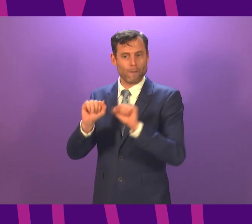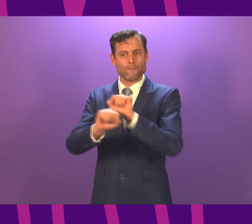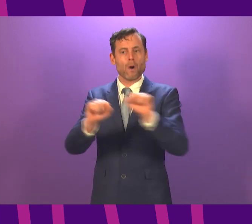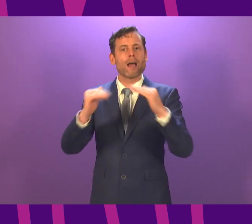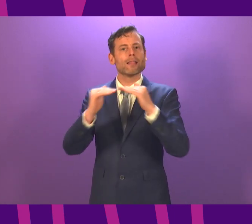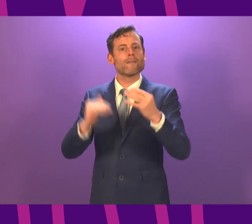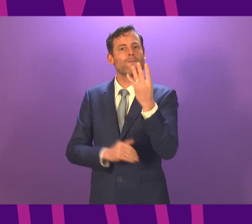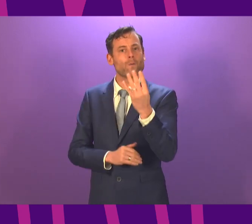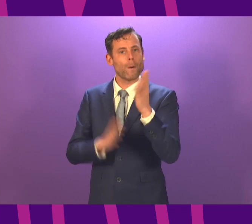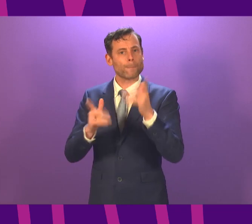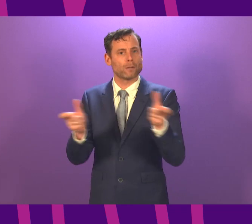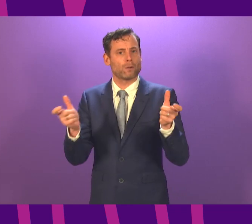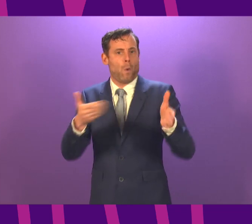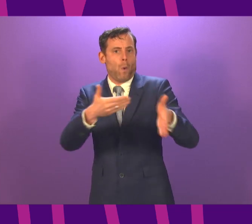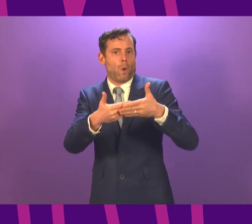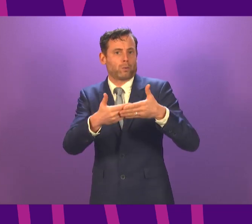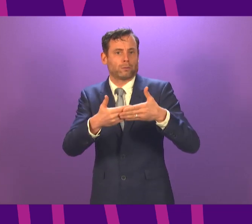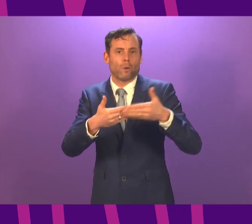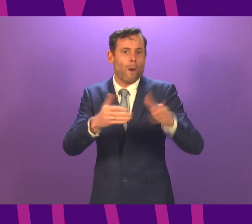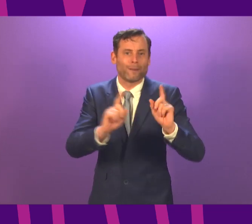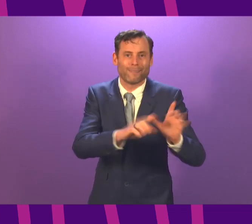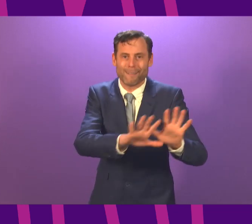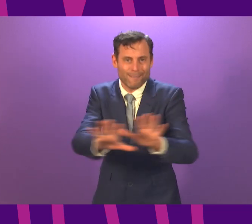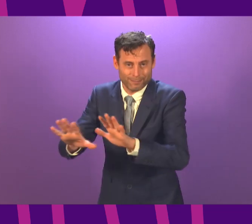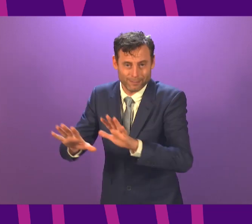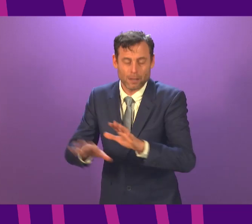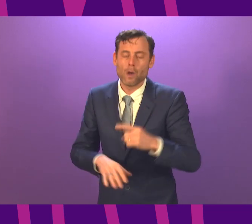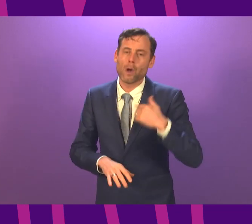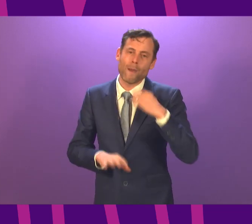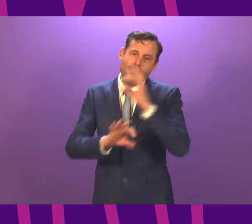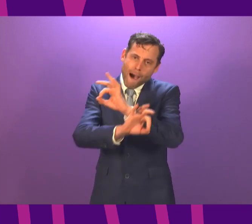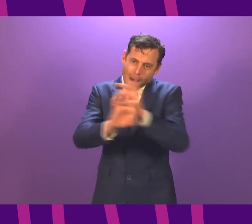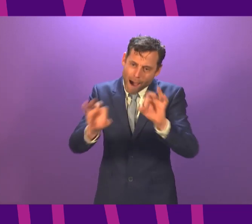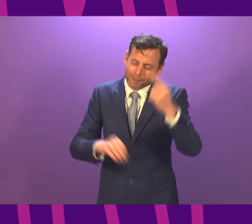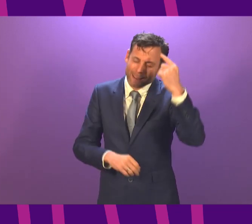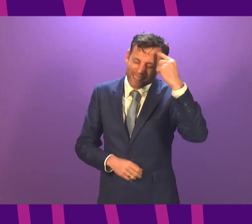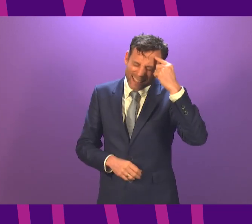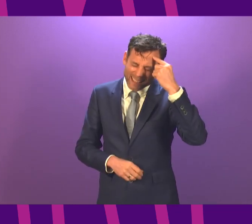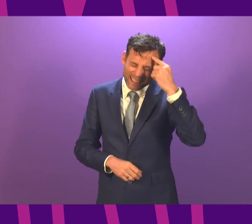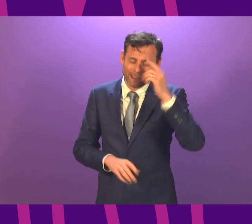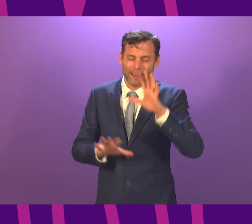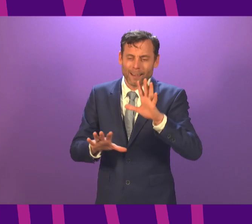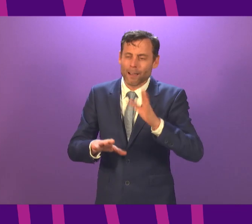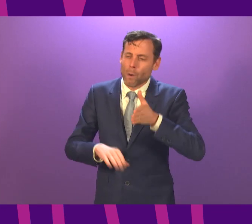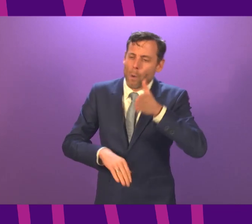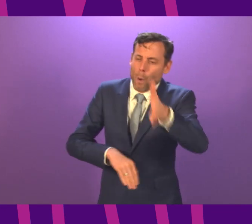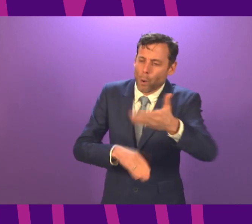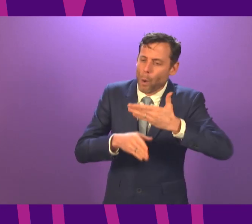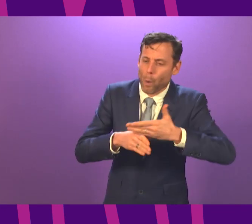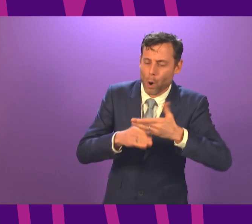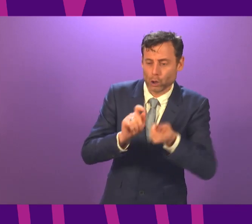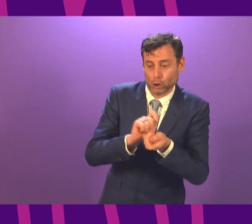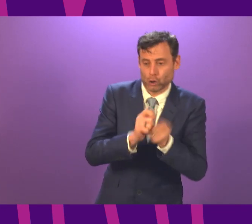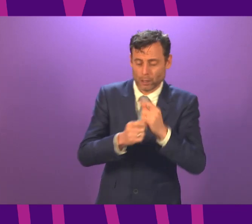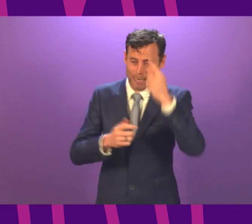need every business to look again at their operations and to make sure that every single function that can be done by people working at home is being done